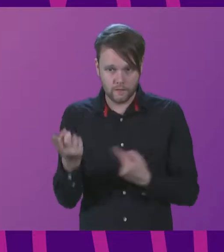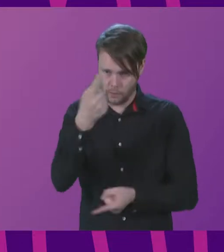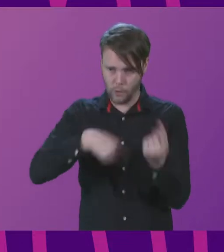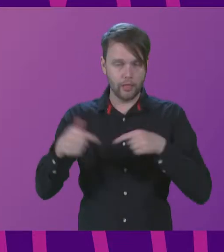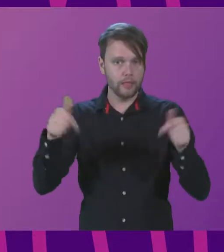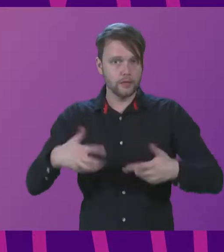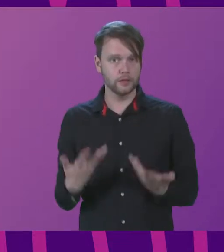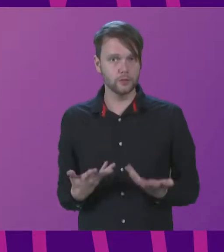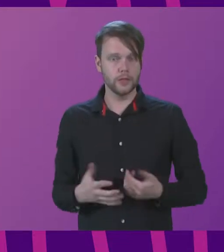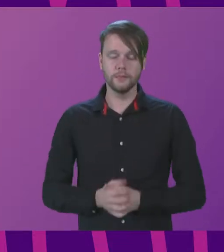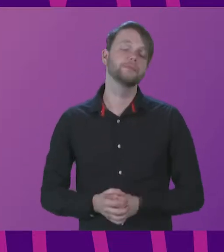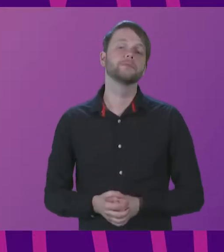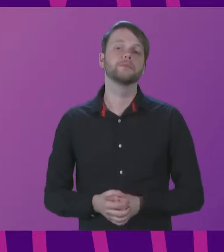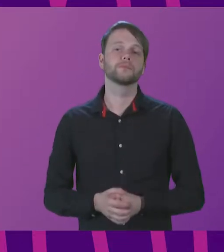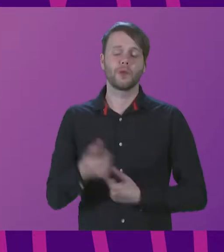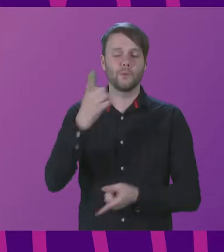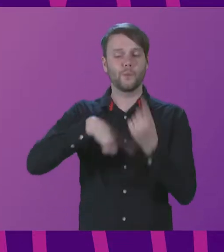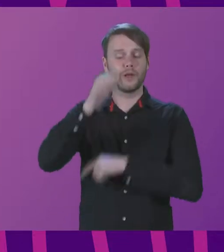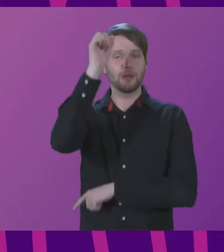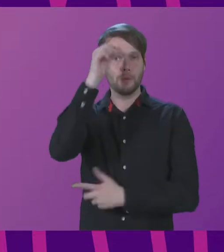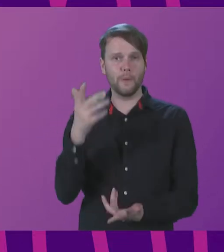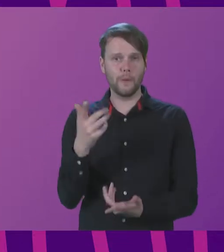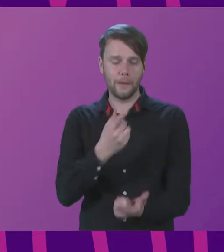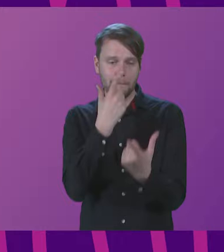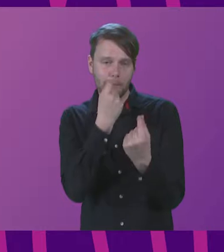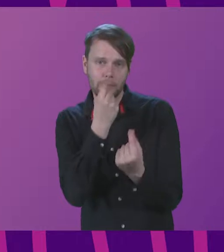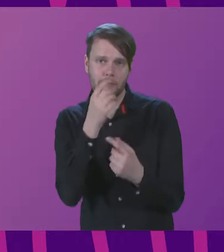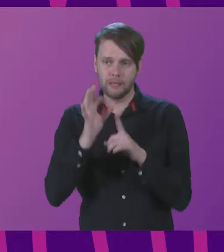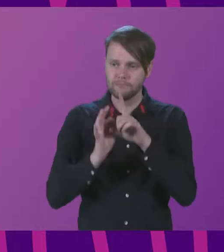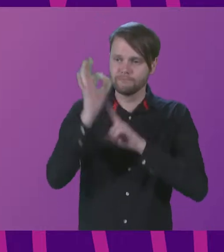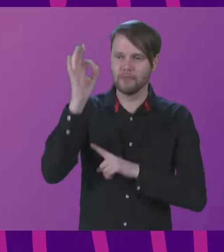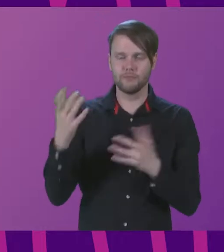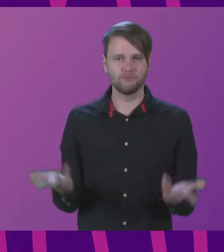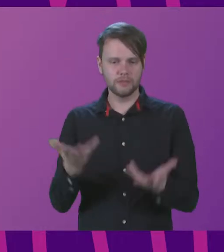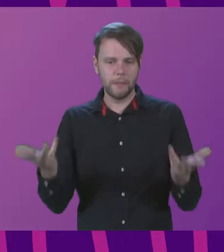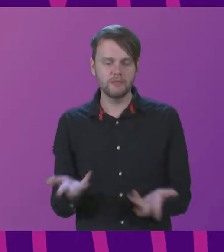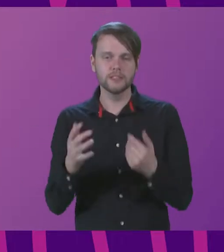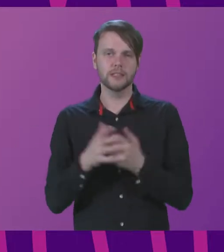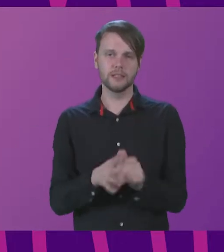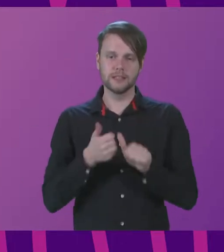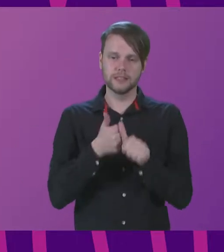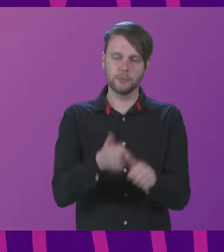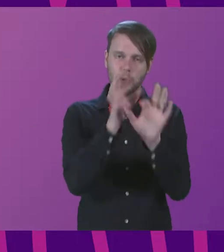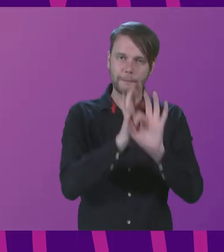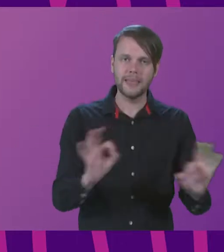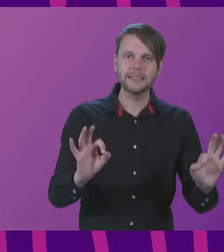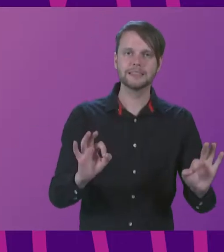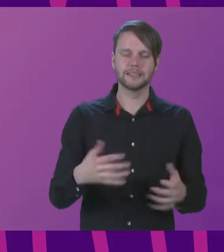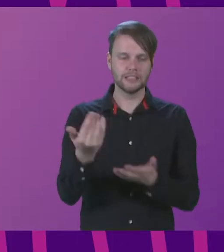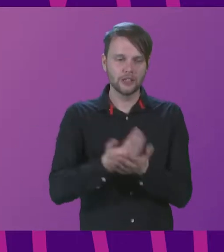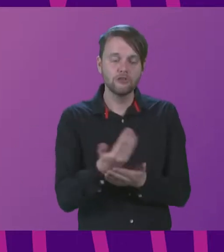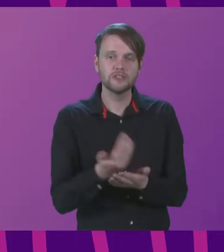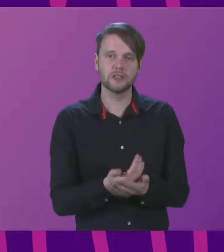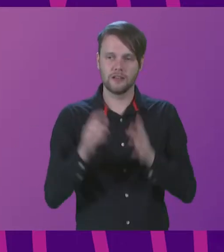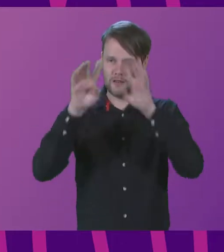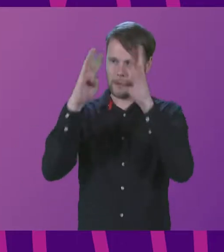us here today. We know its potential to increase prosperity, to support peace and security and